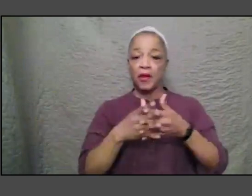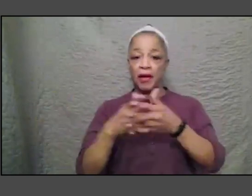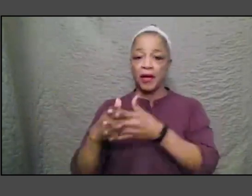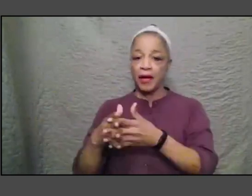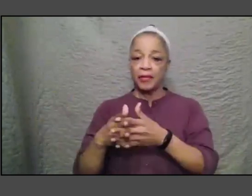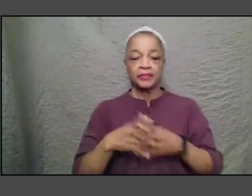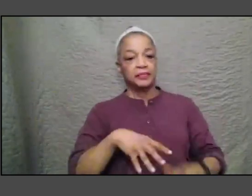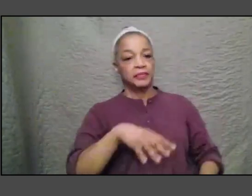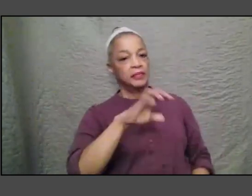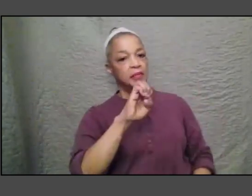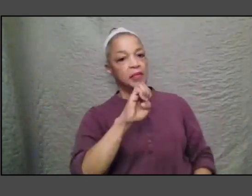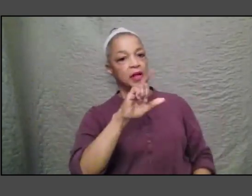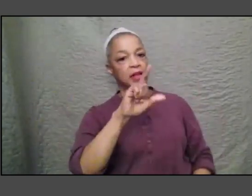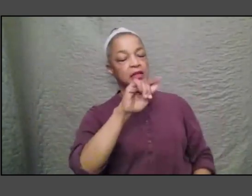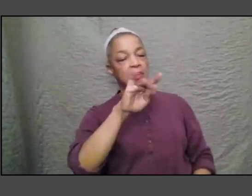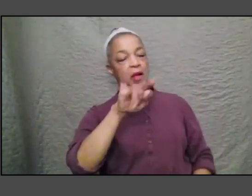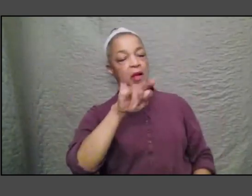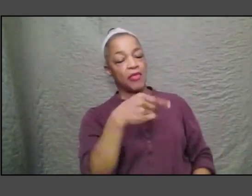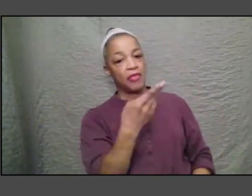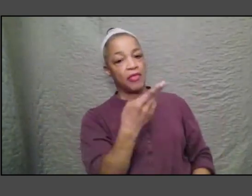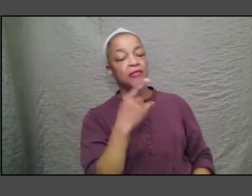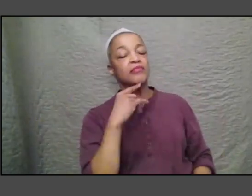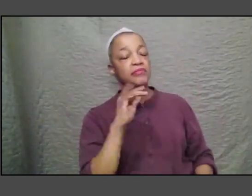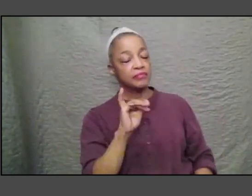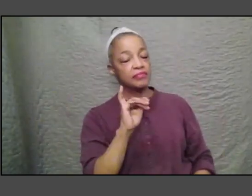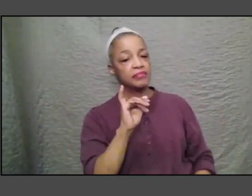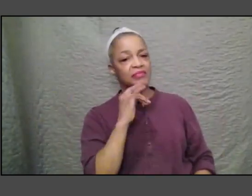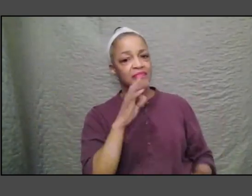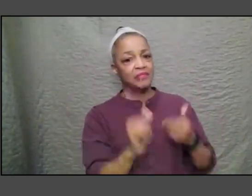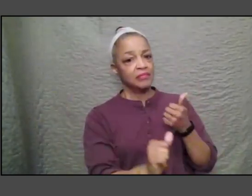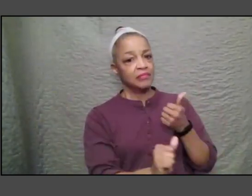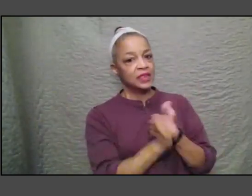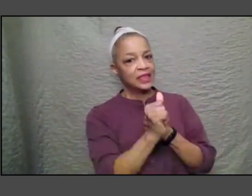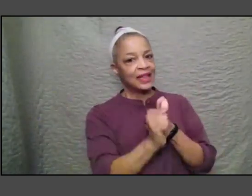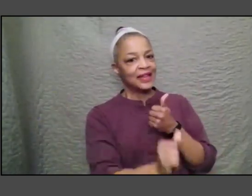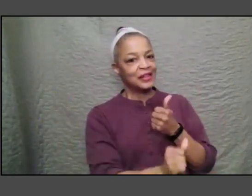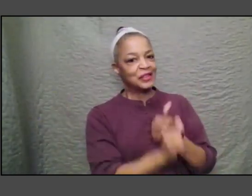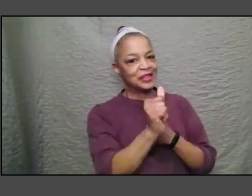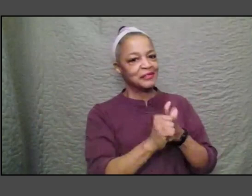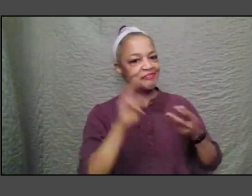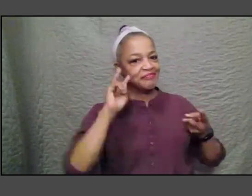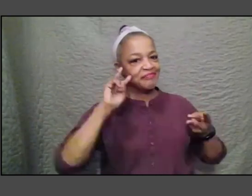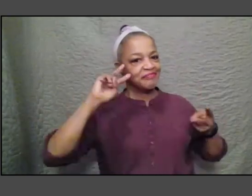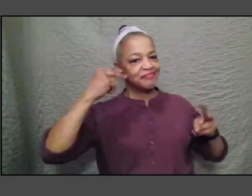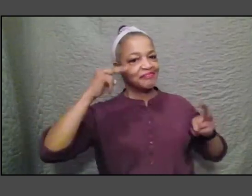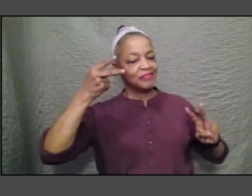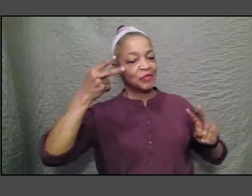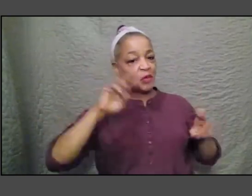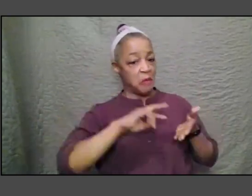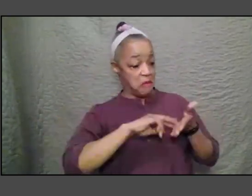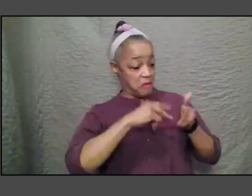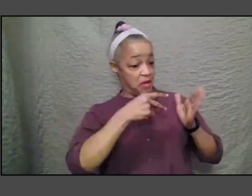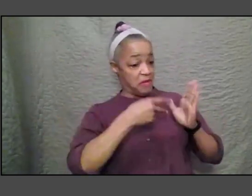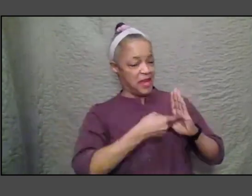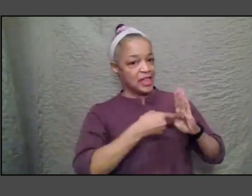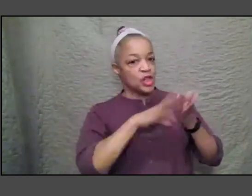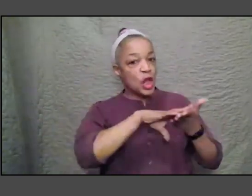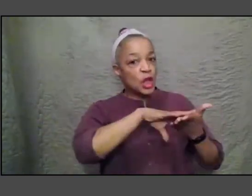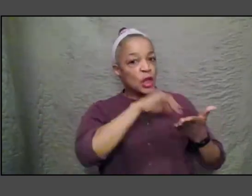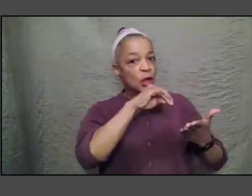there is a a very dangerous misunderstanding about what it is to learn that when you learn that